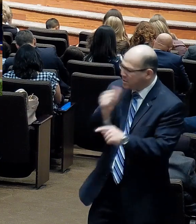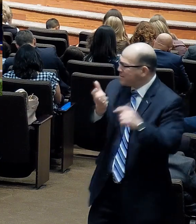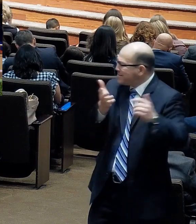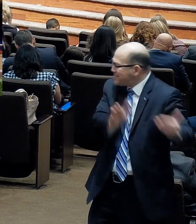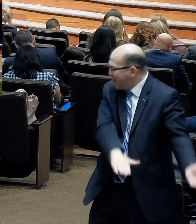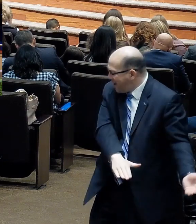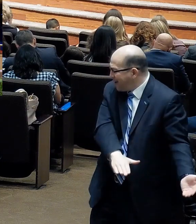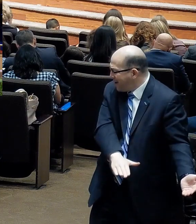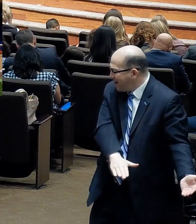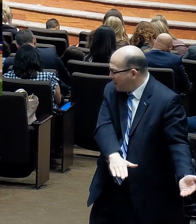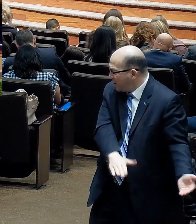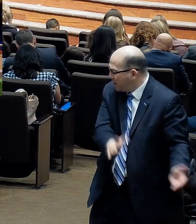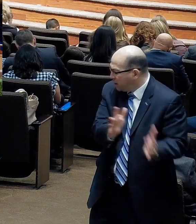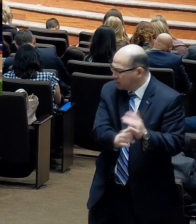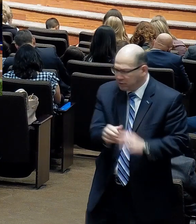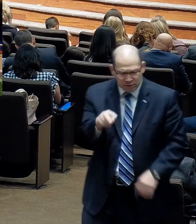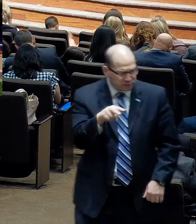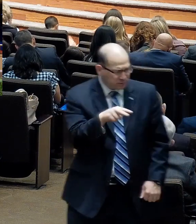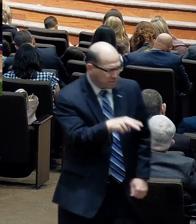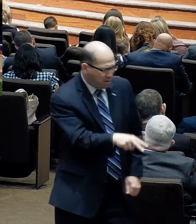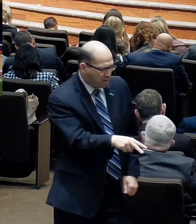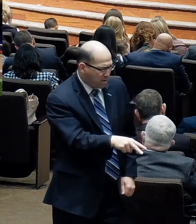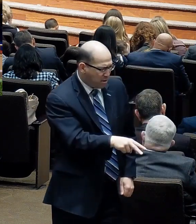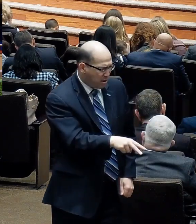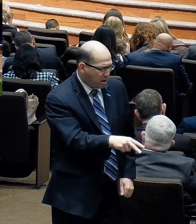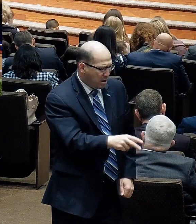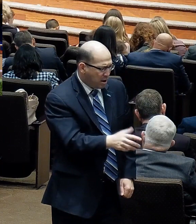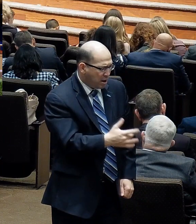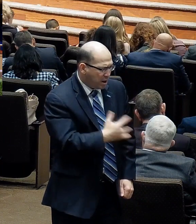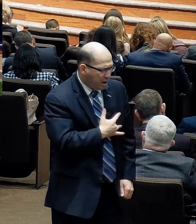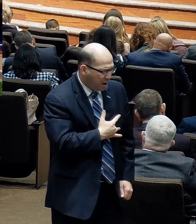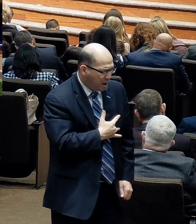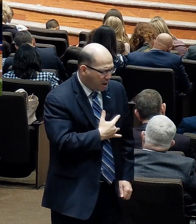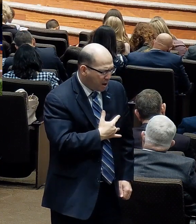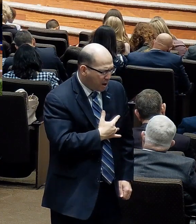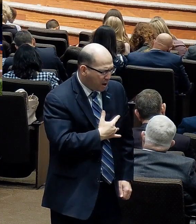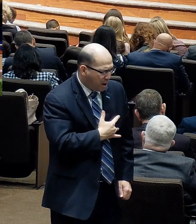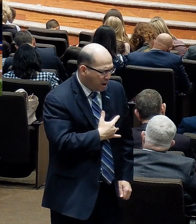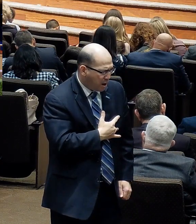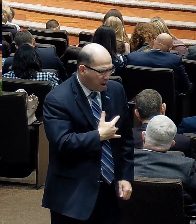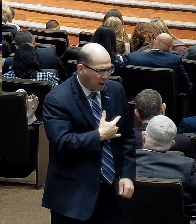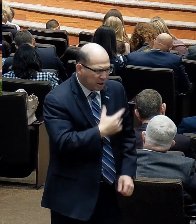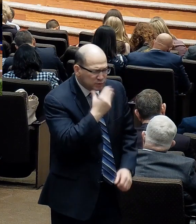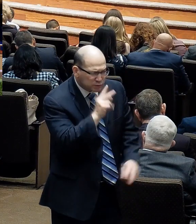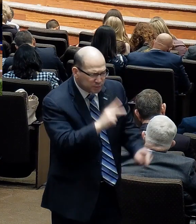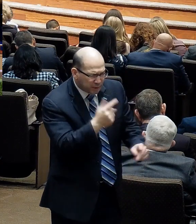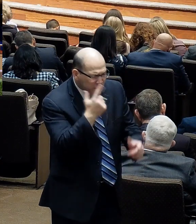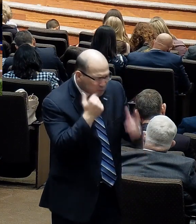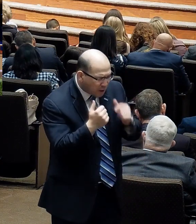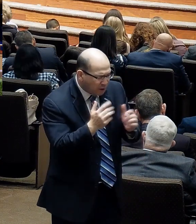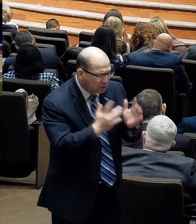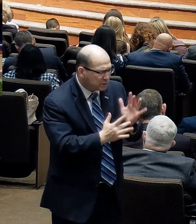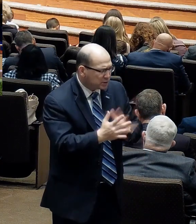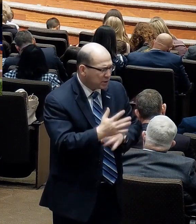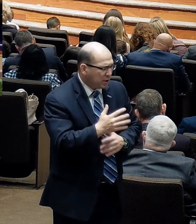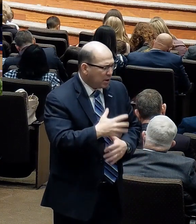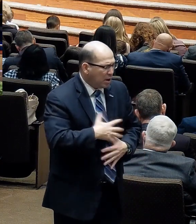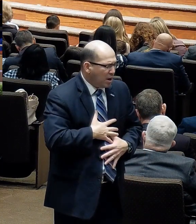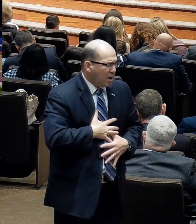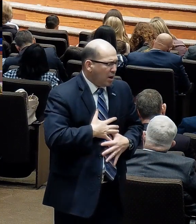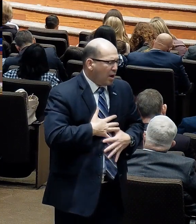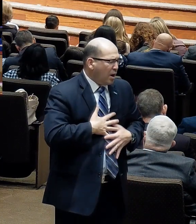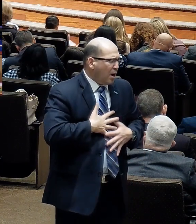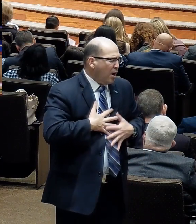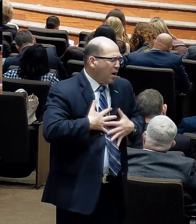saw her weeping, and the Jews also weeping, which came with her, he groaned in the spirit and was